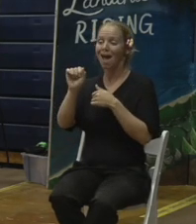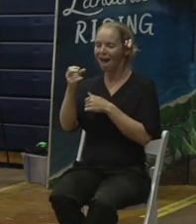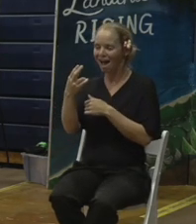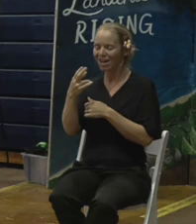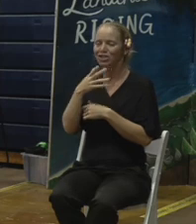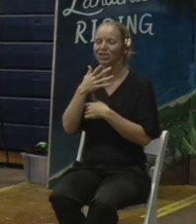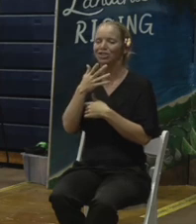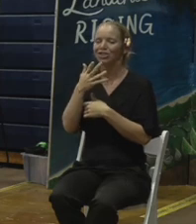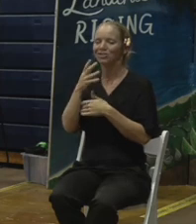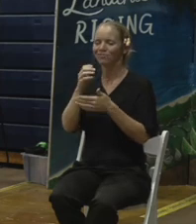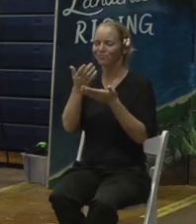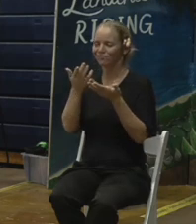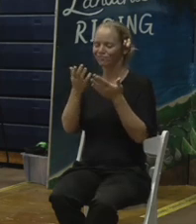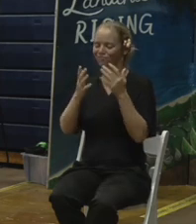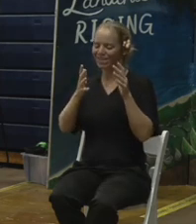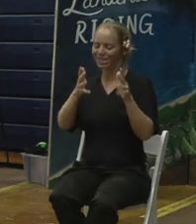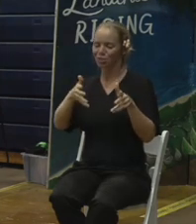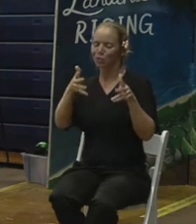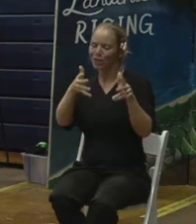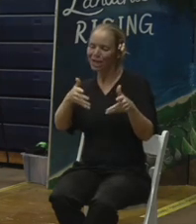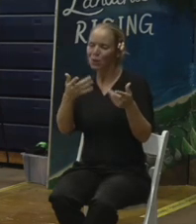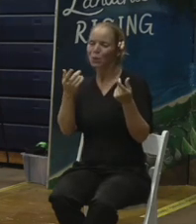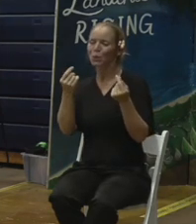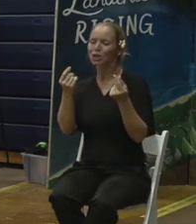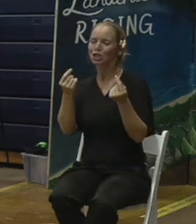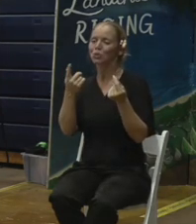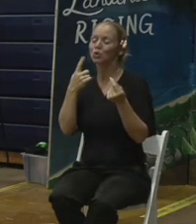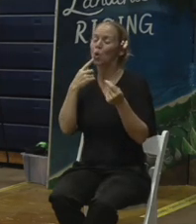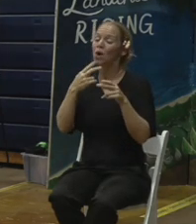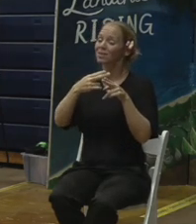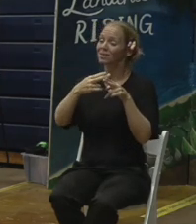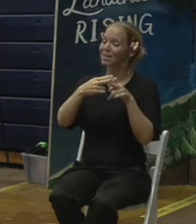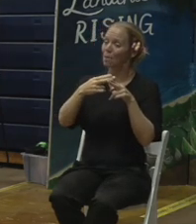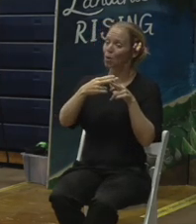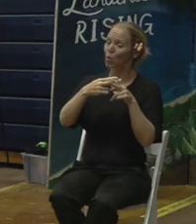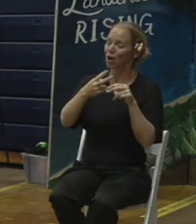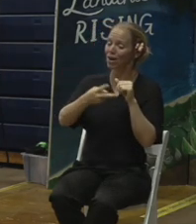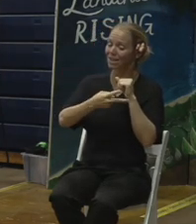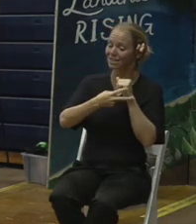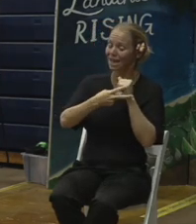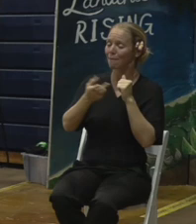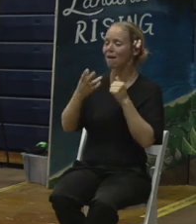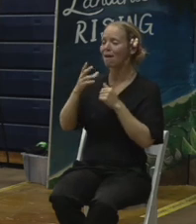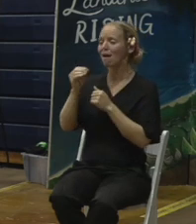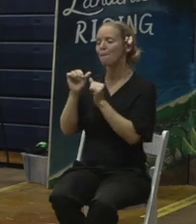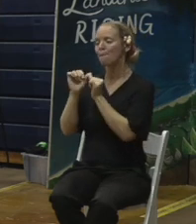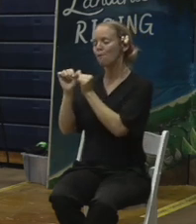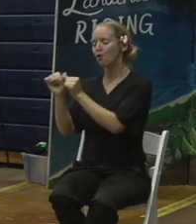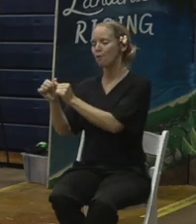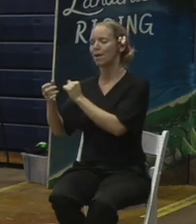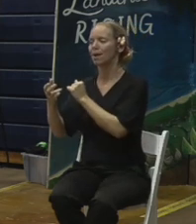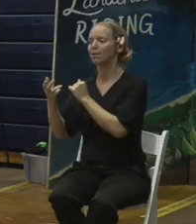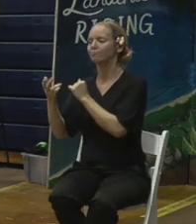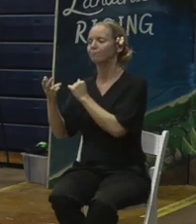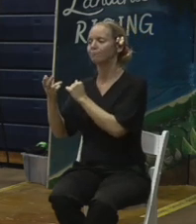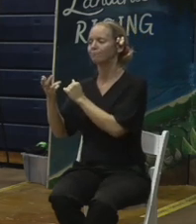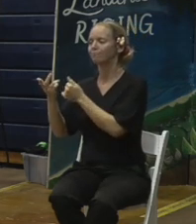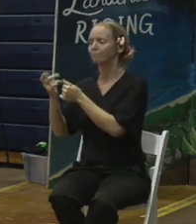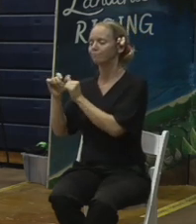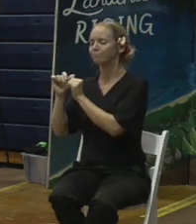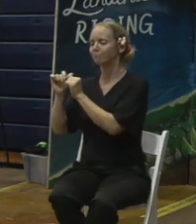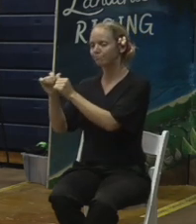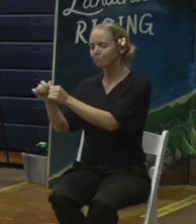containment site and a permanent containment site? These are all important because they're two different stages.